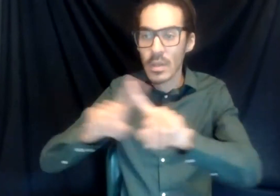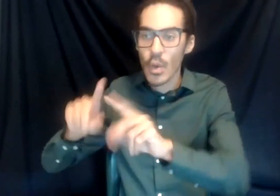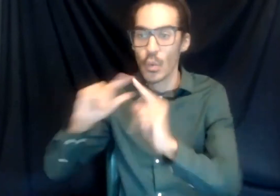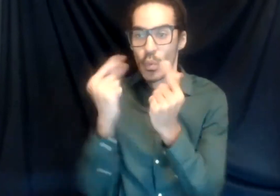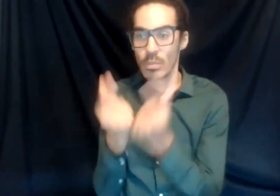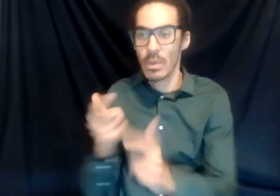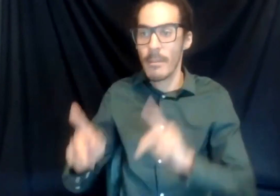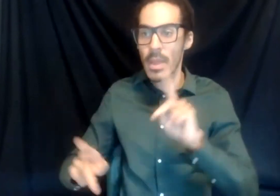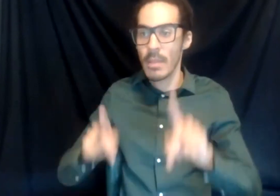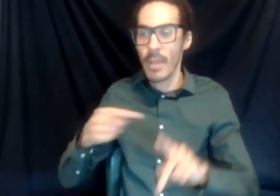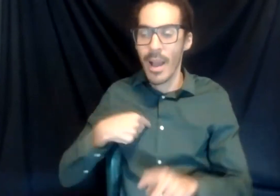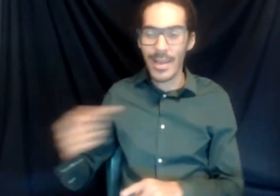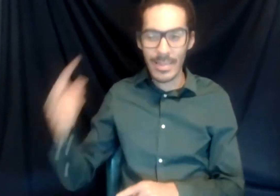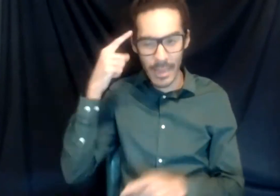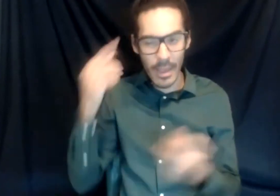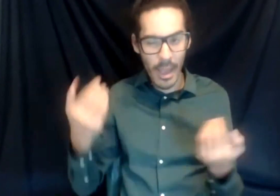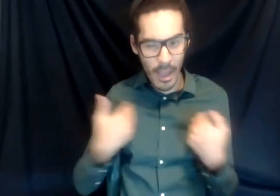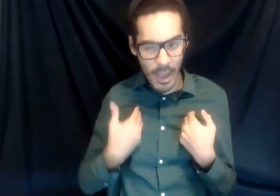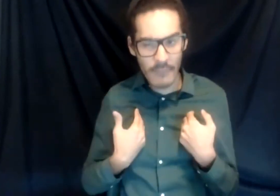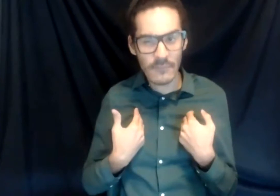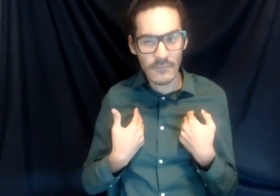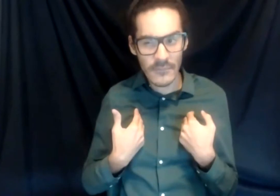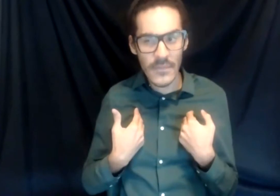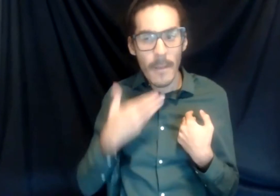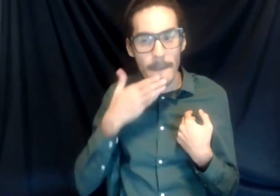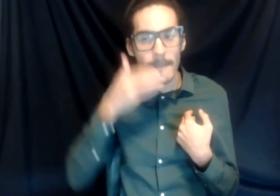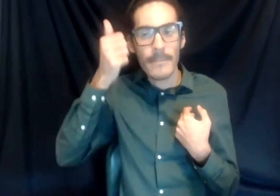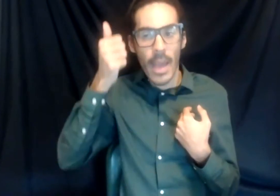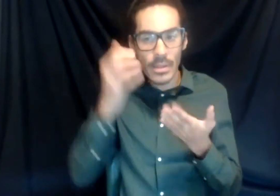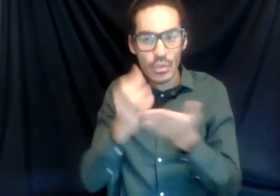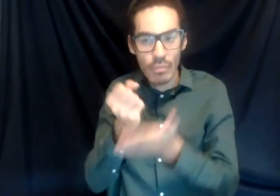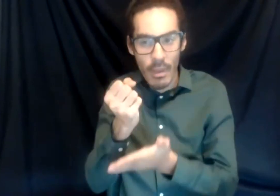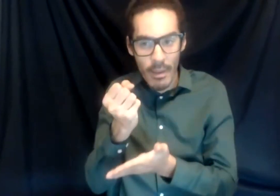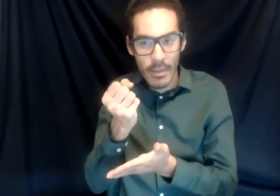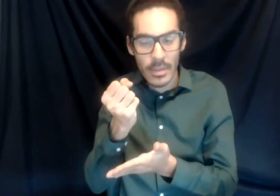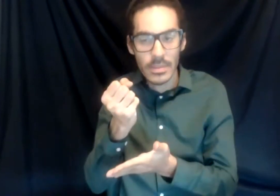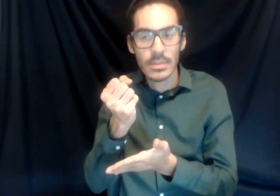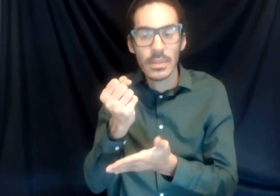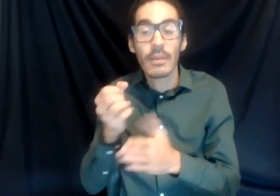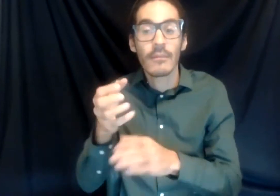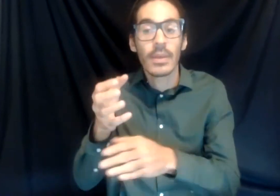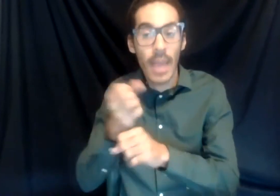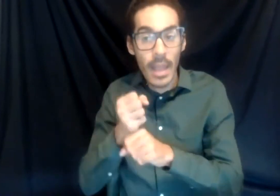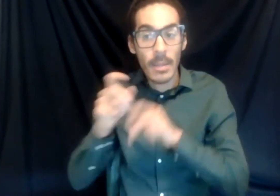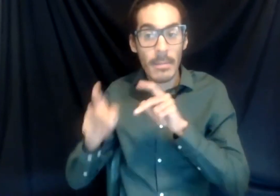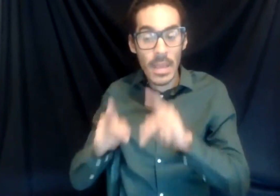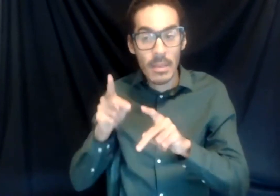then they'll have the best chance of getting people to engage with these